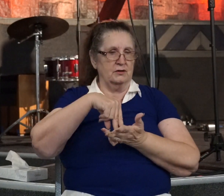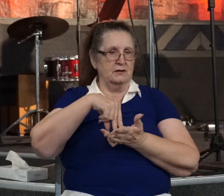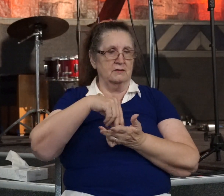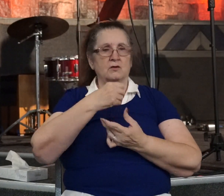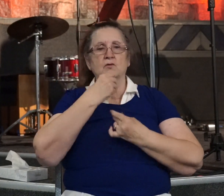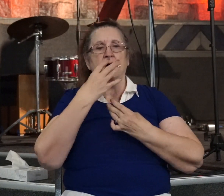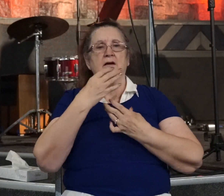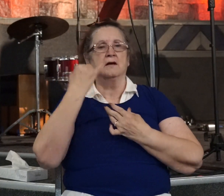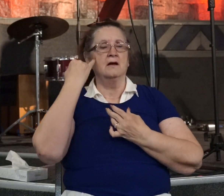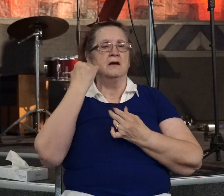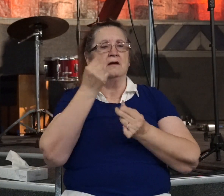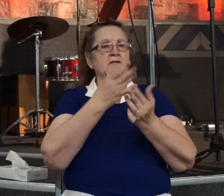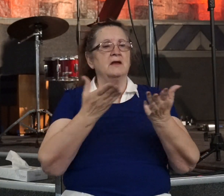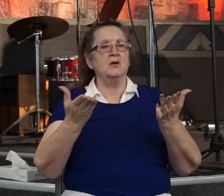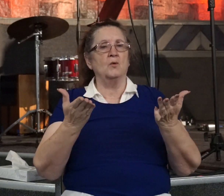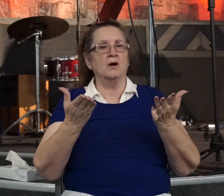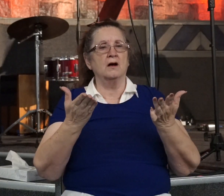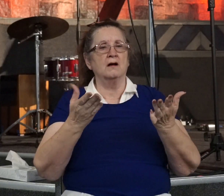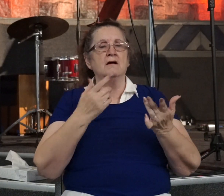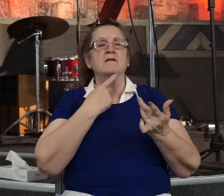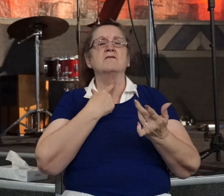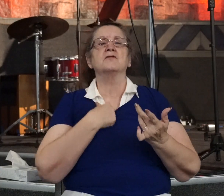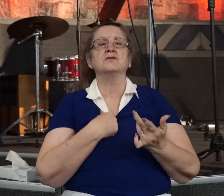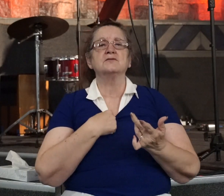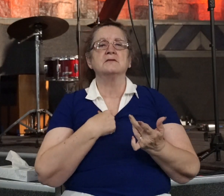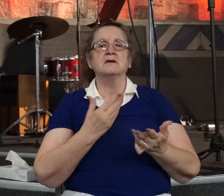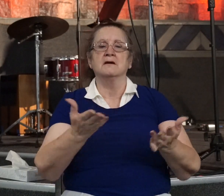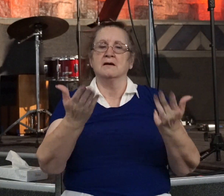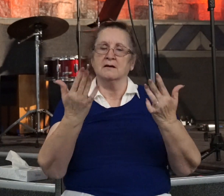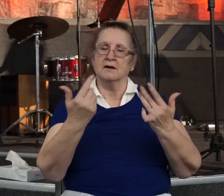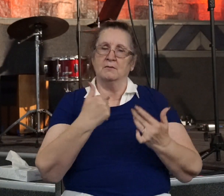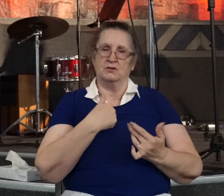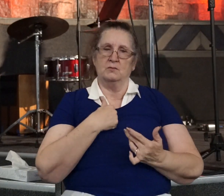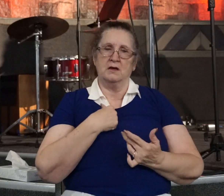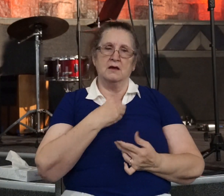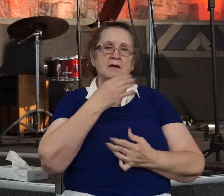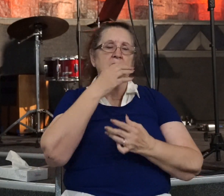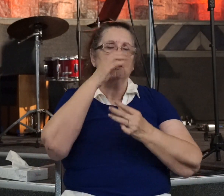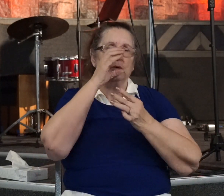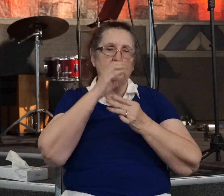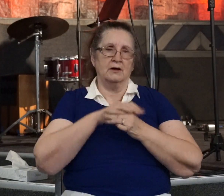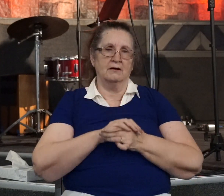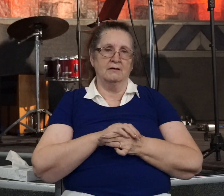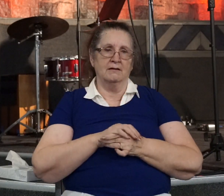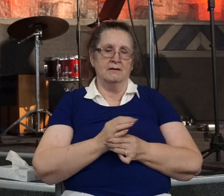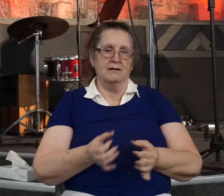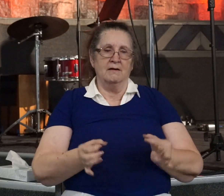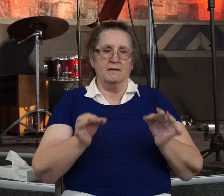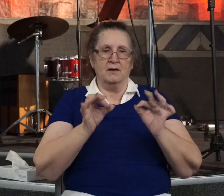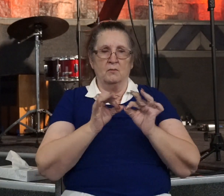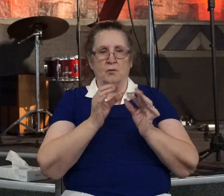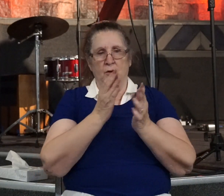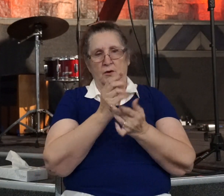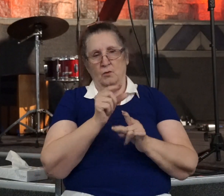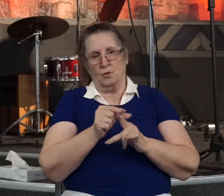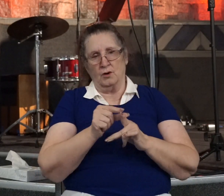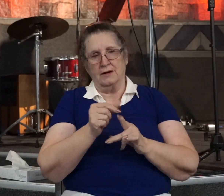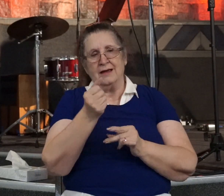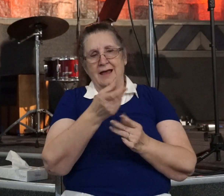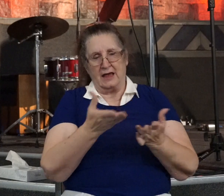If anyone thirsts, let him come to me and drink. The key words are, anyone come to me.